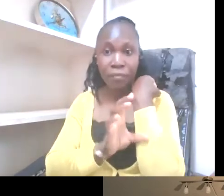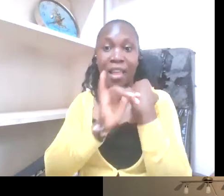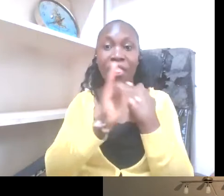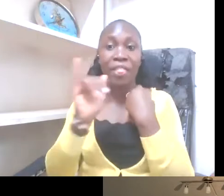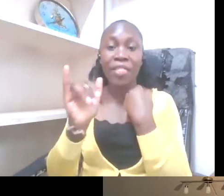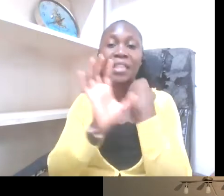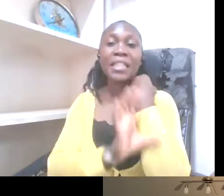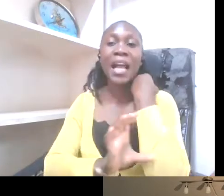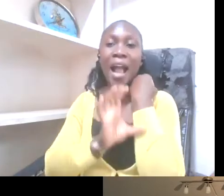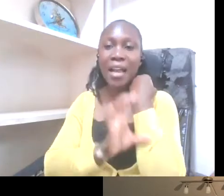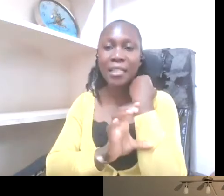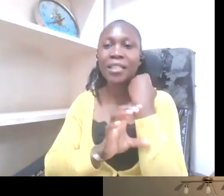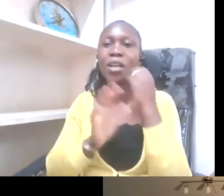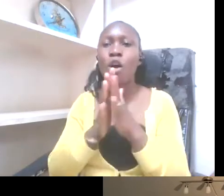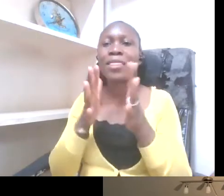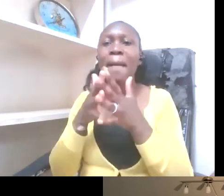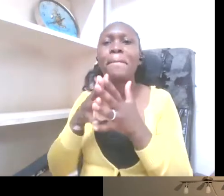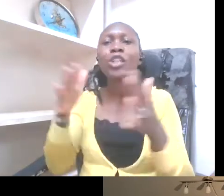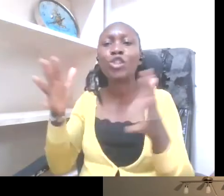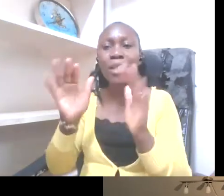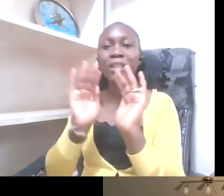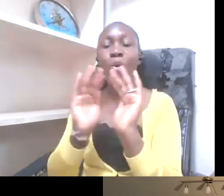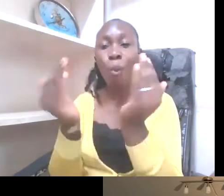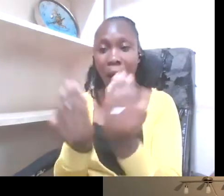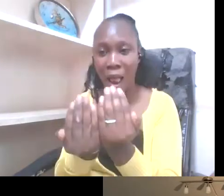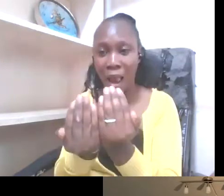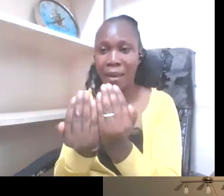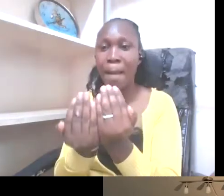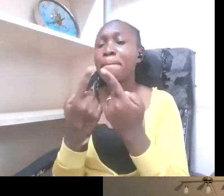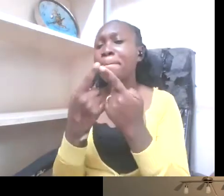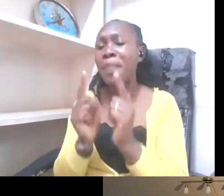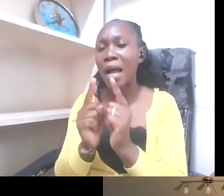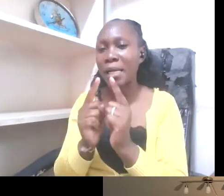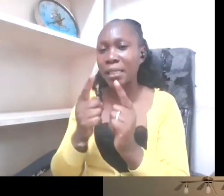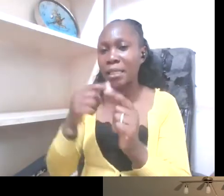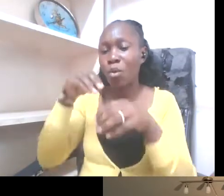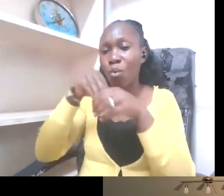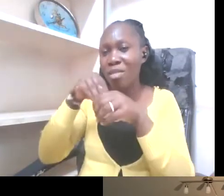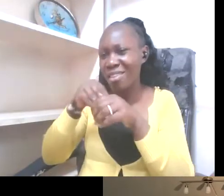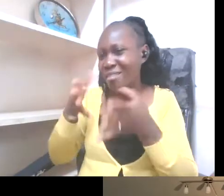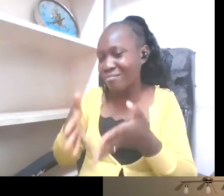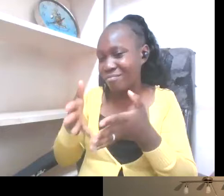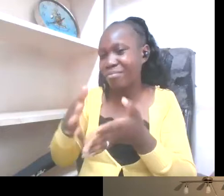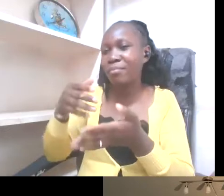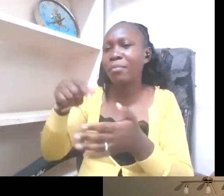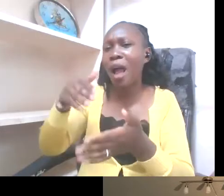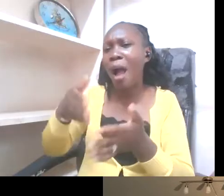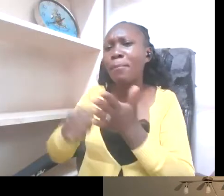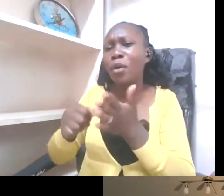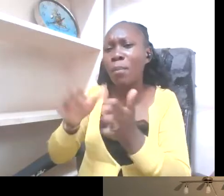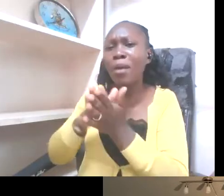the majority world, we still have a lot of problems with inclusion. And I'm quite